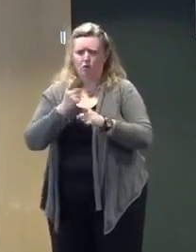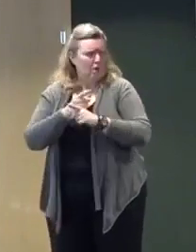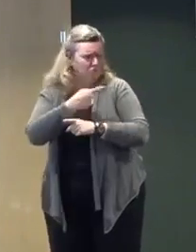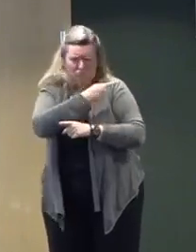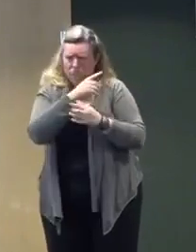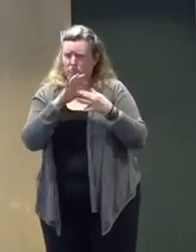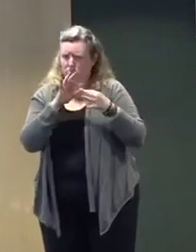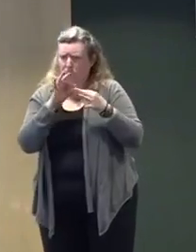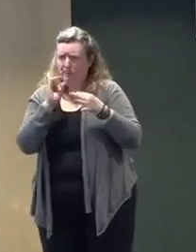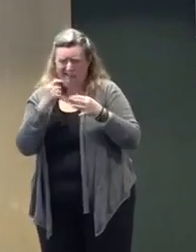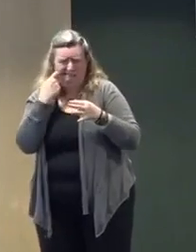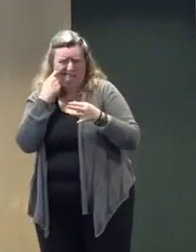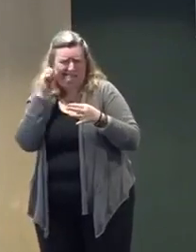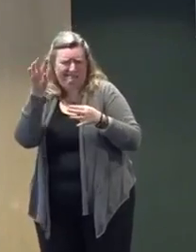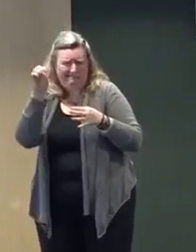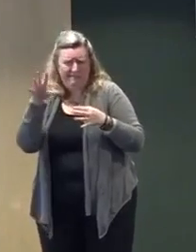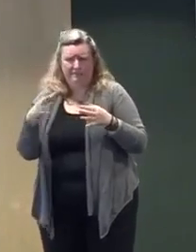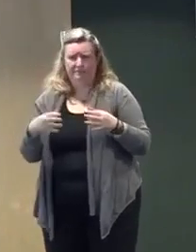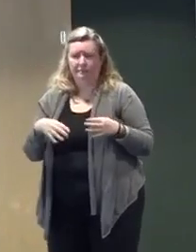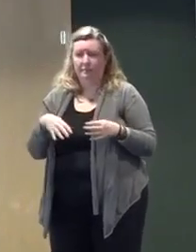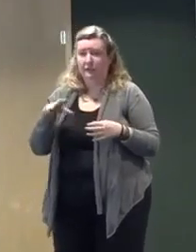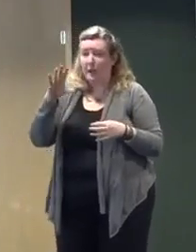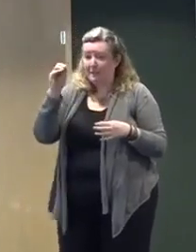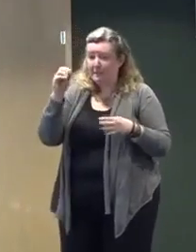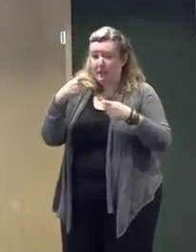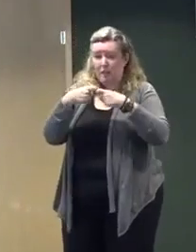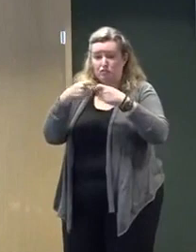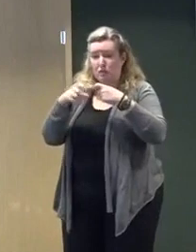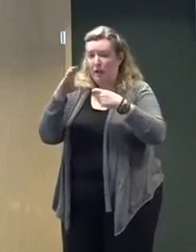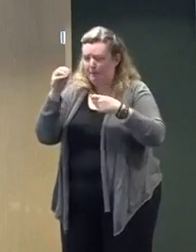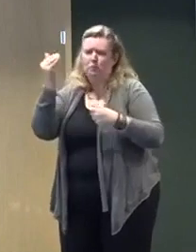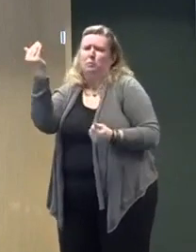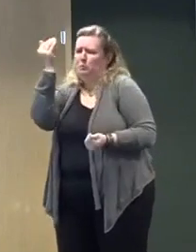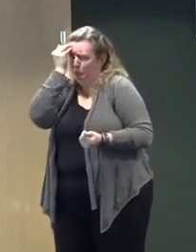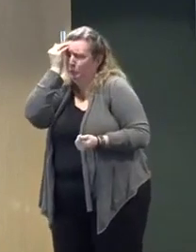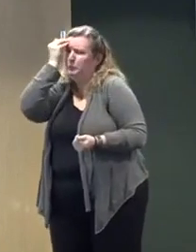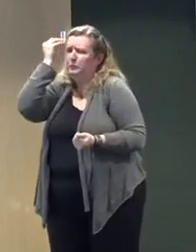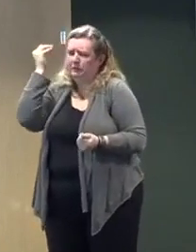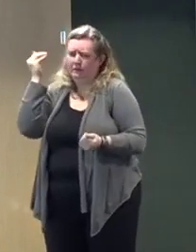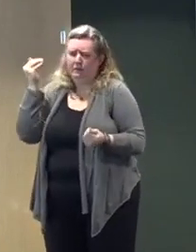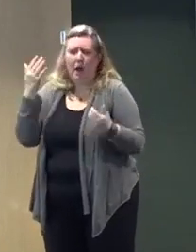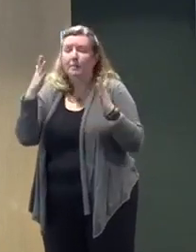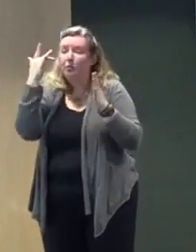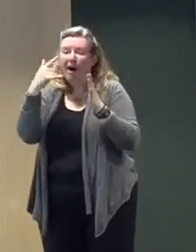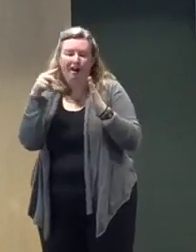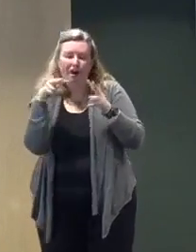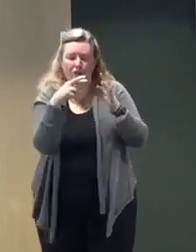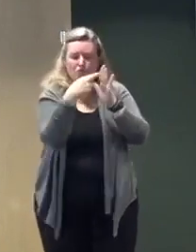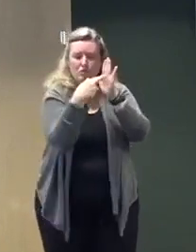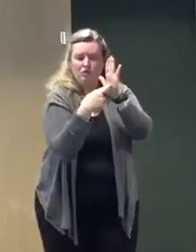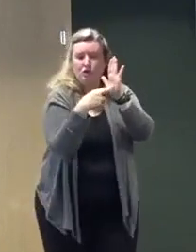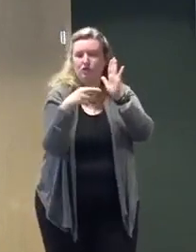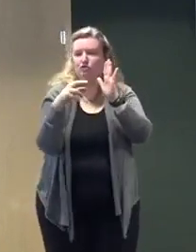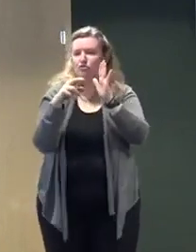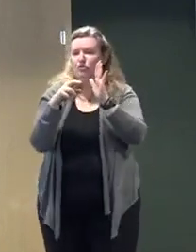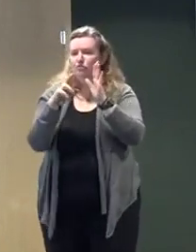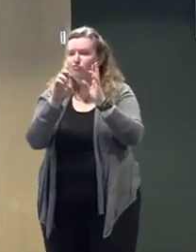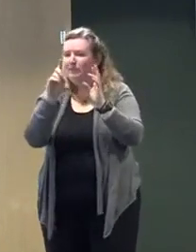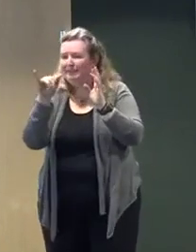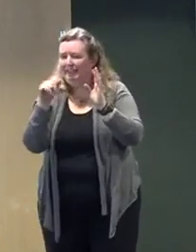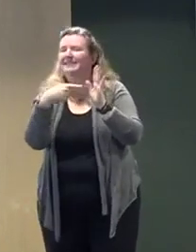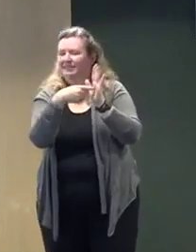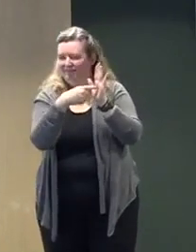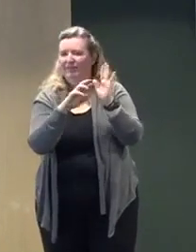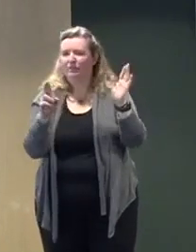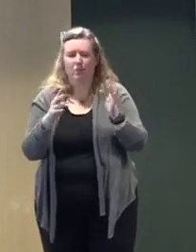know because people have registered. If someone's on a breathing machine or something of